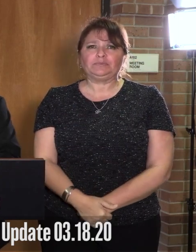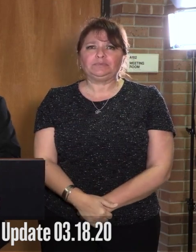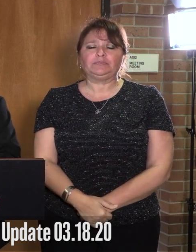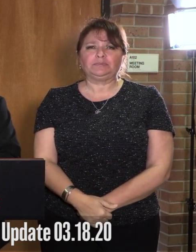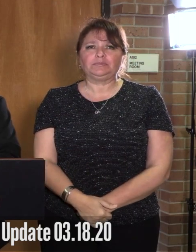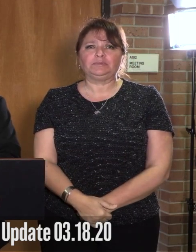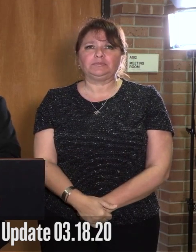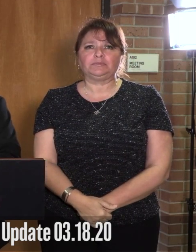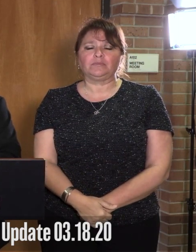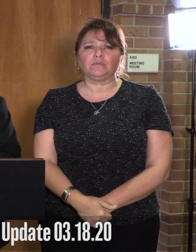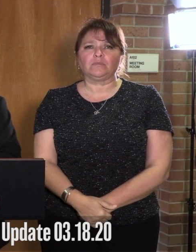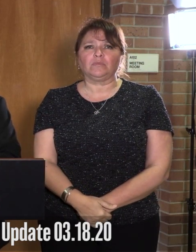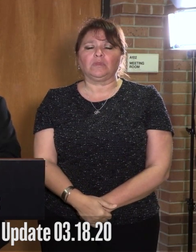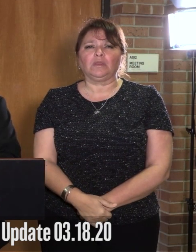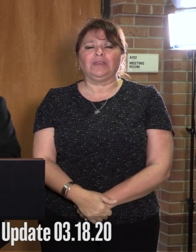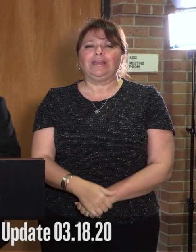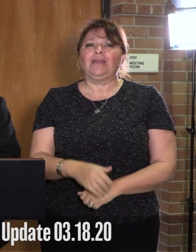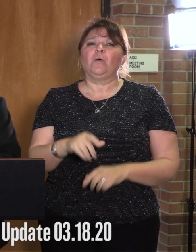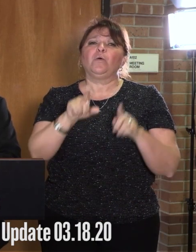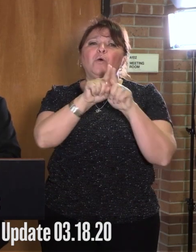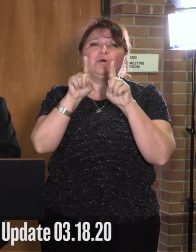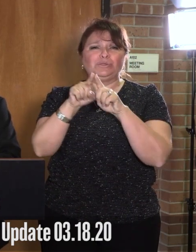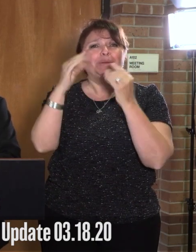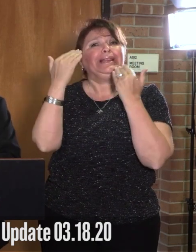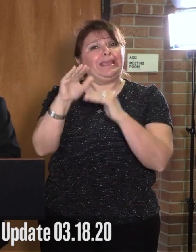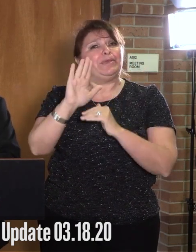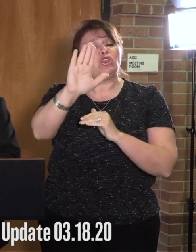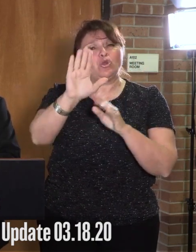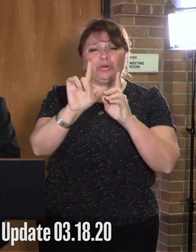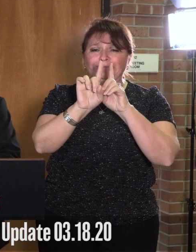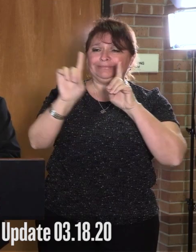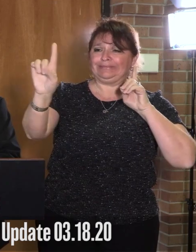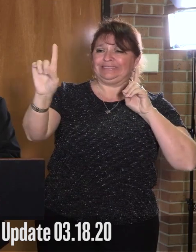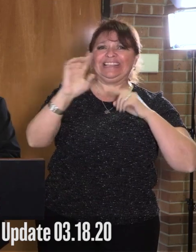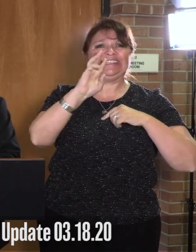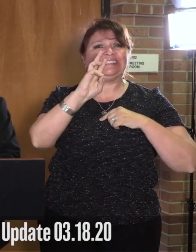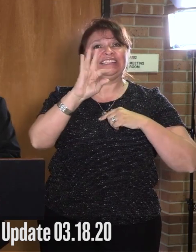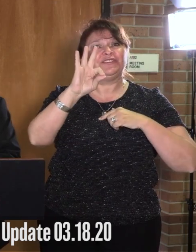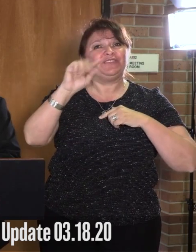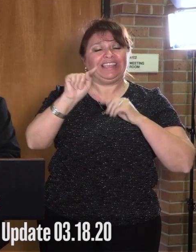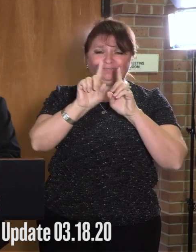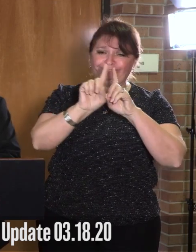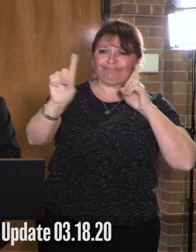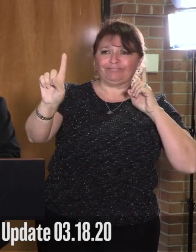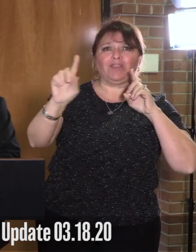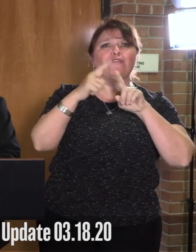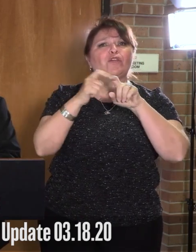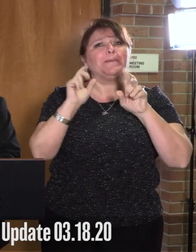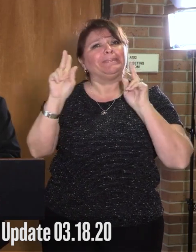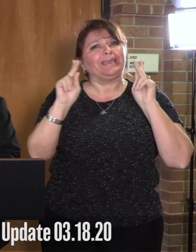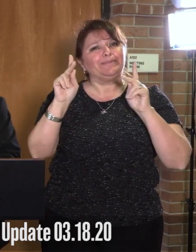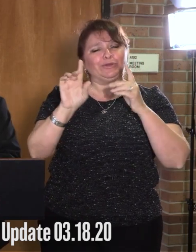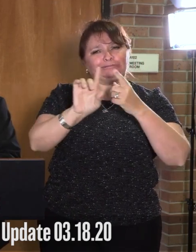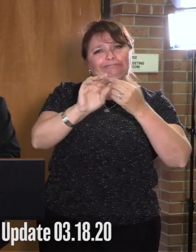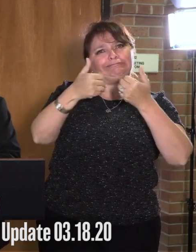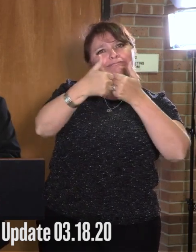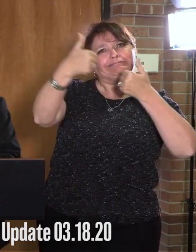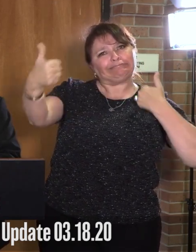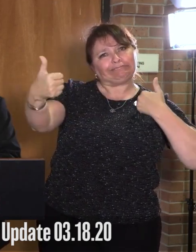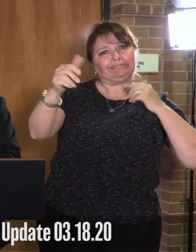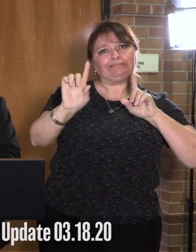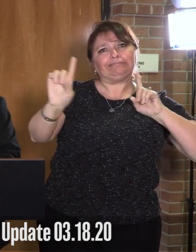canceling it. And please limit your distance between other people to six feet if possible. And please limit your distance